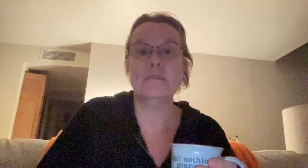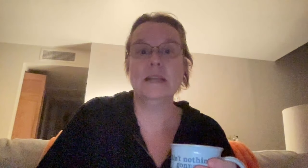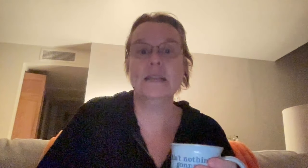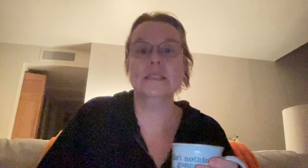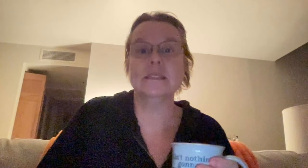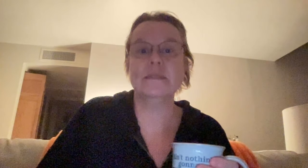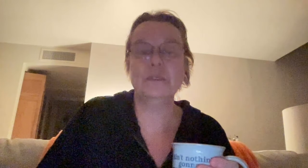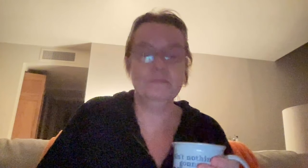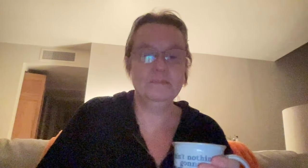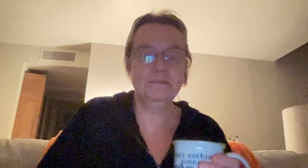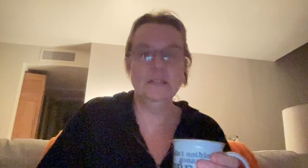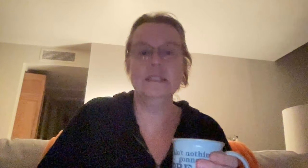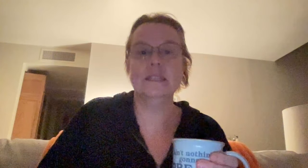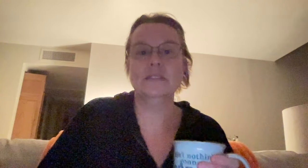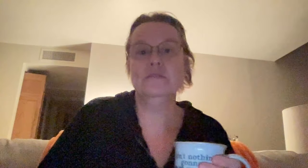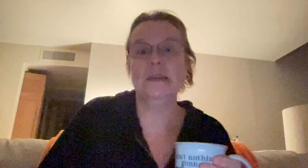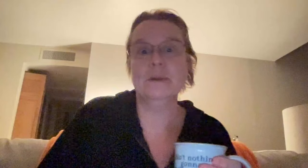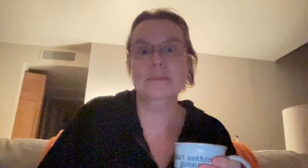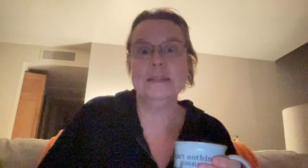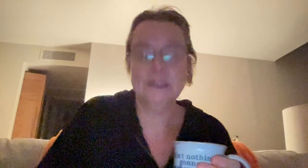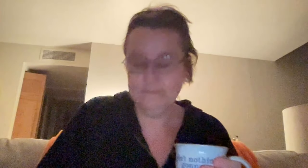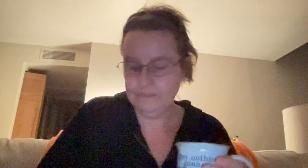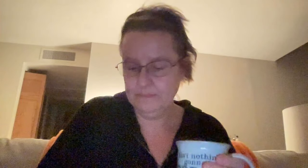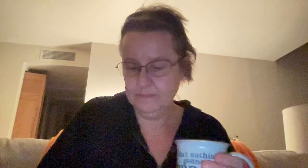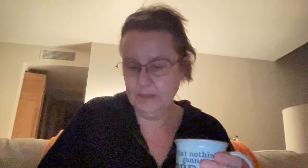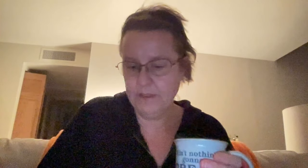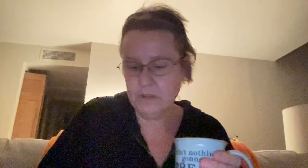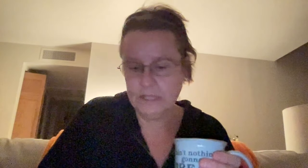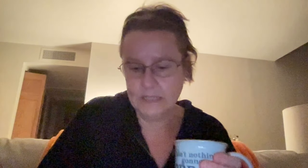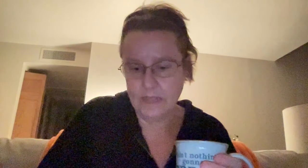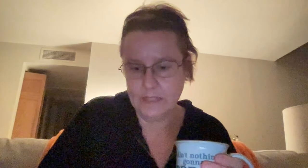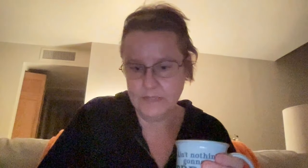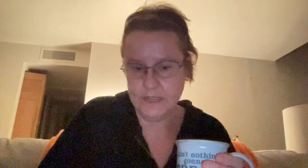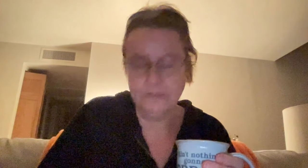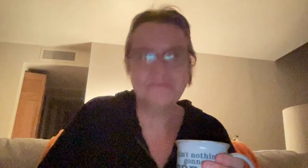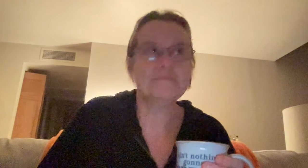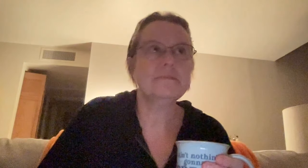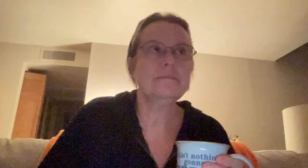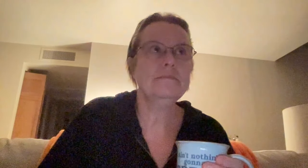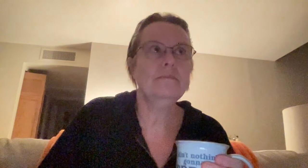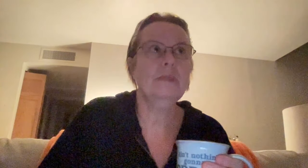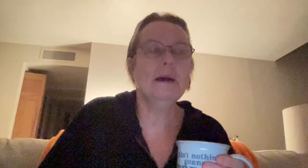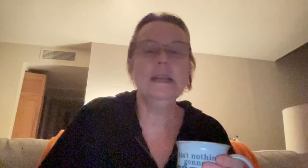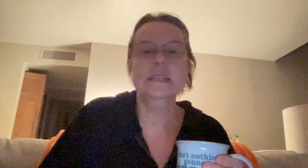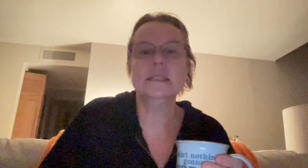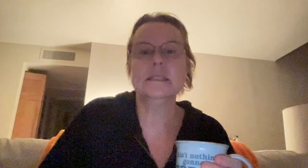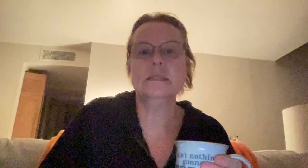my guess is if you clicked, excuse me, I'm burping. If you clicked on this video, my guess is